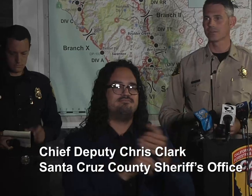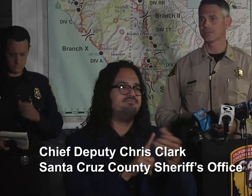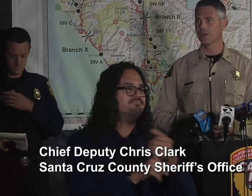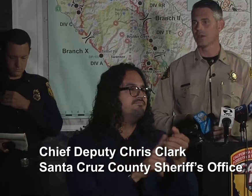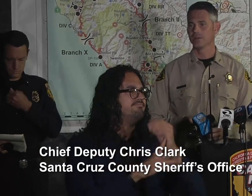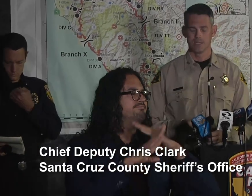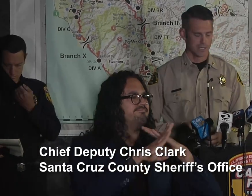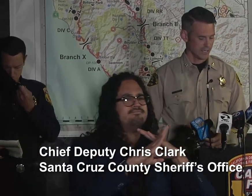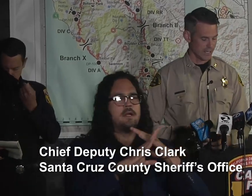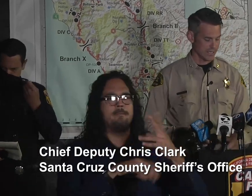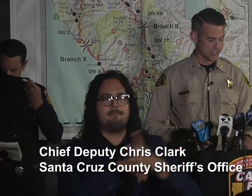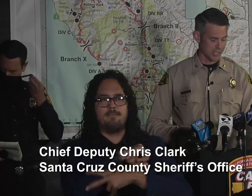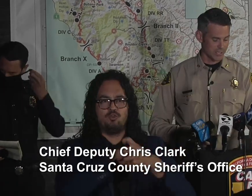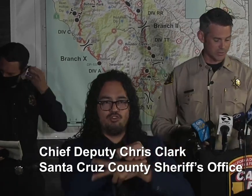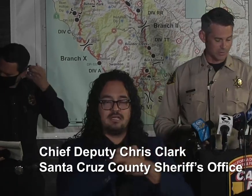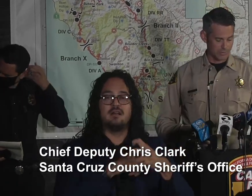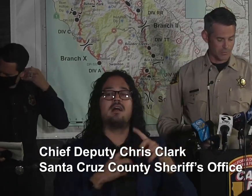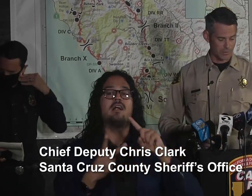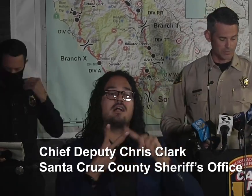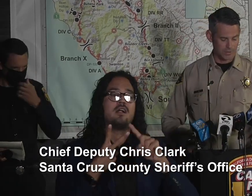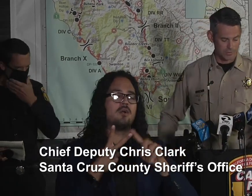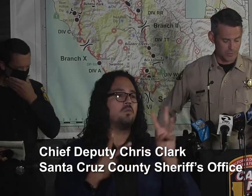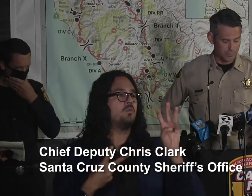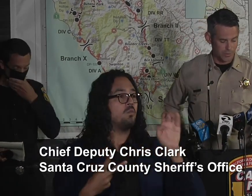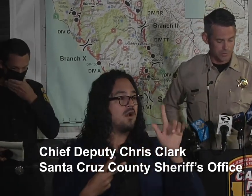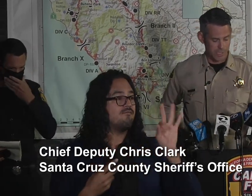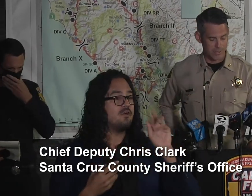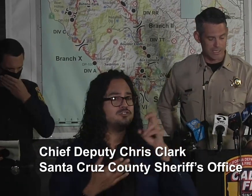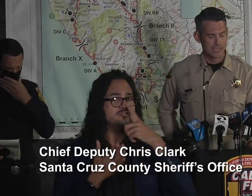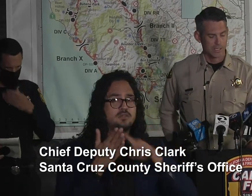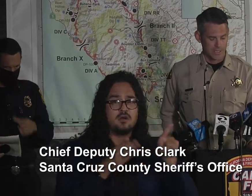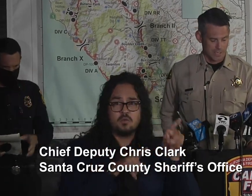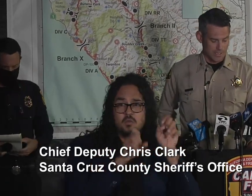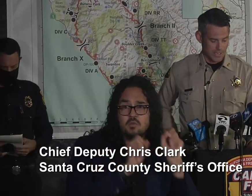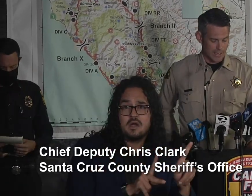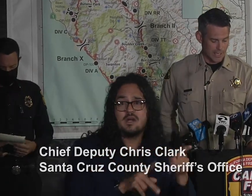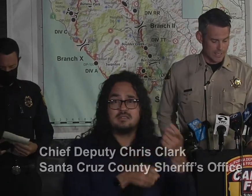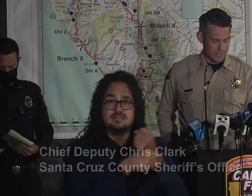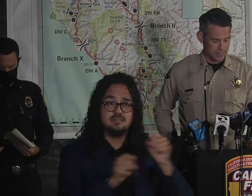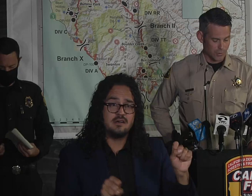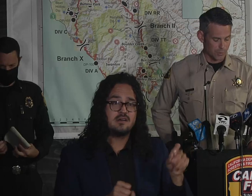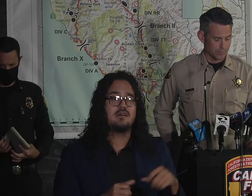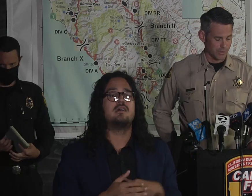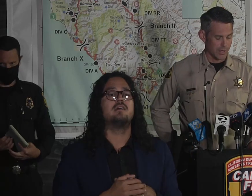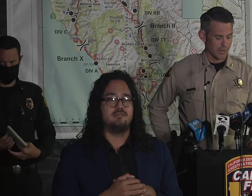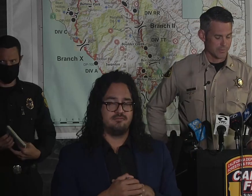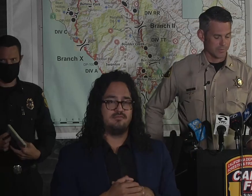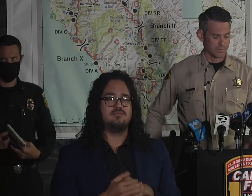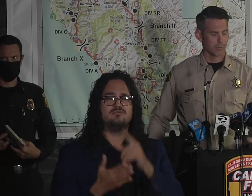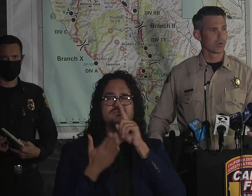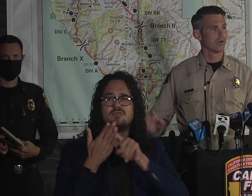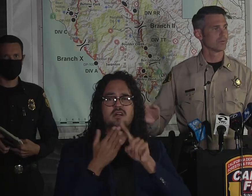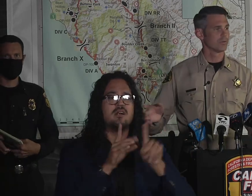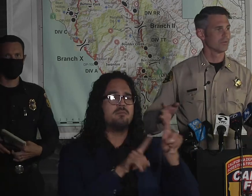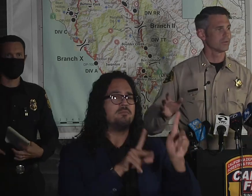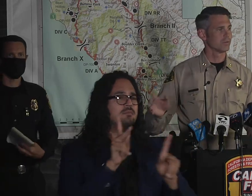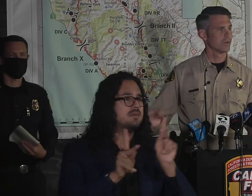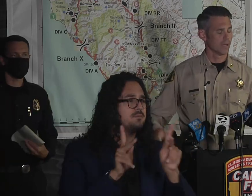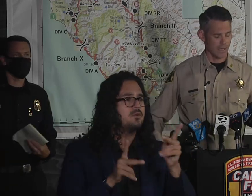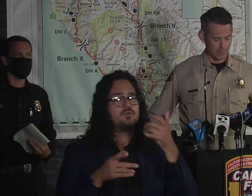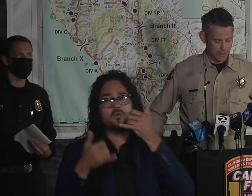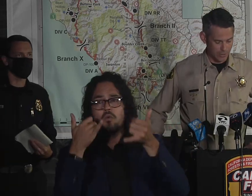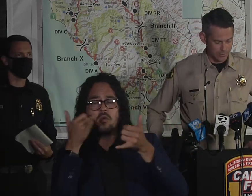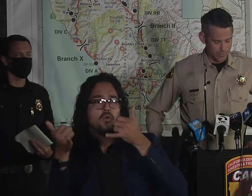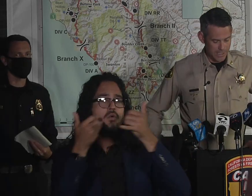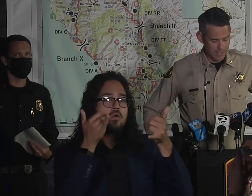welfare checks and checking on different folks as those calls came in. In terms of total calls for service,